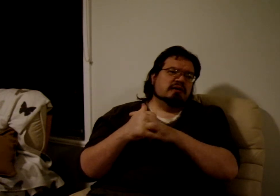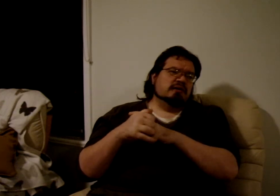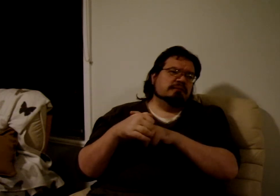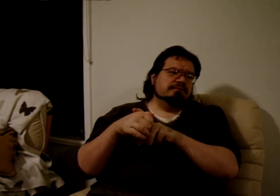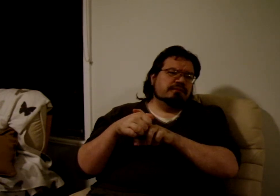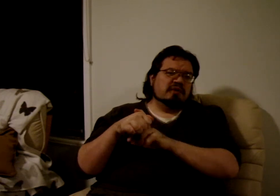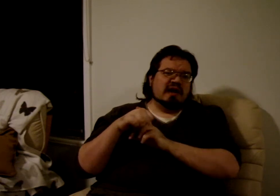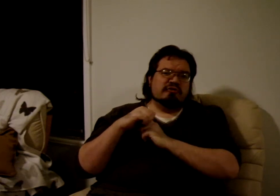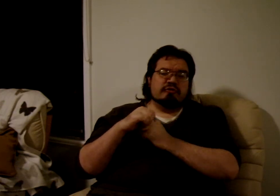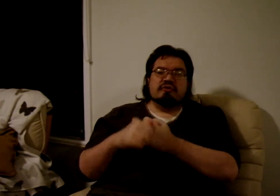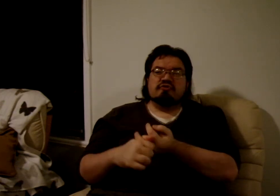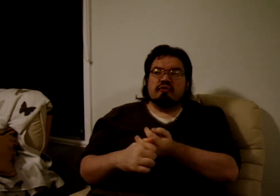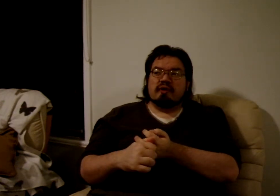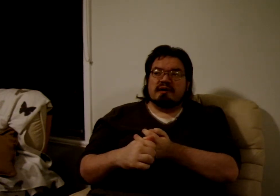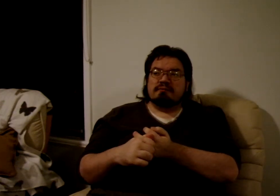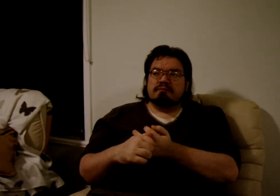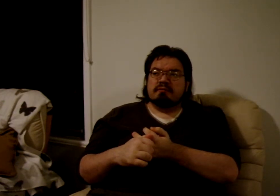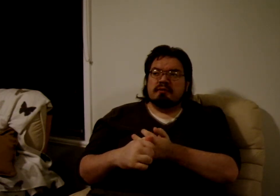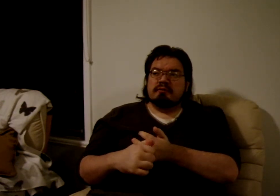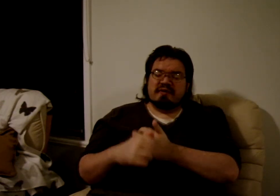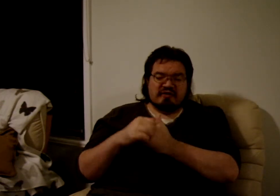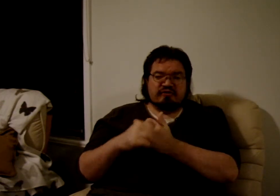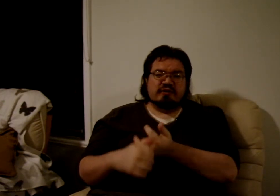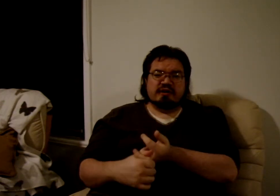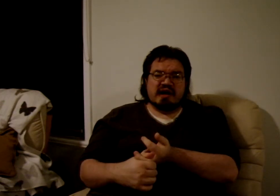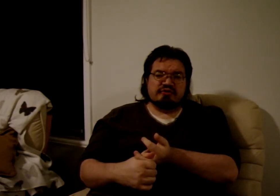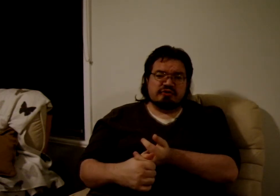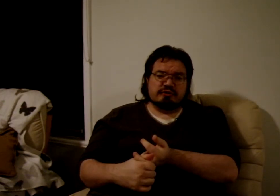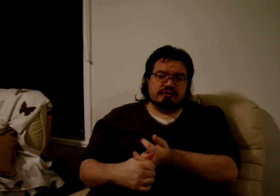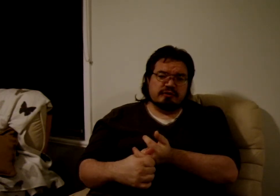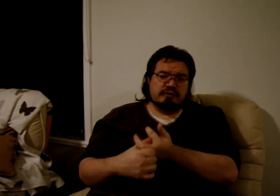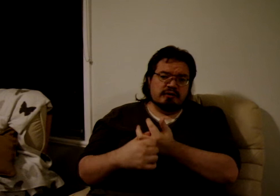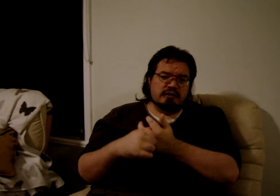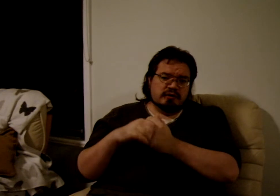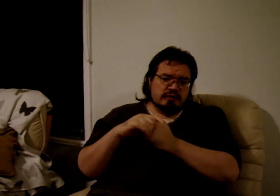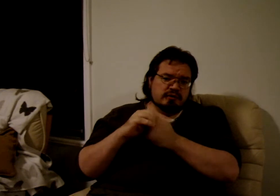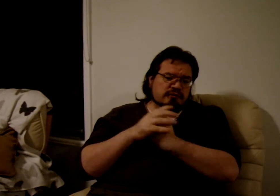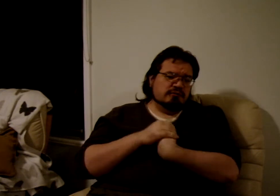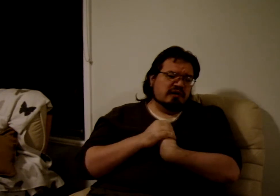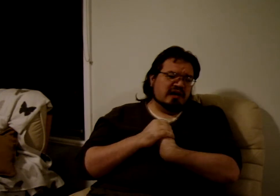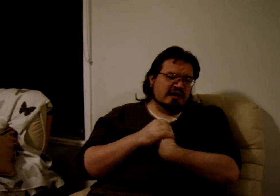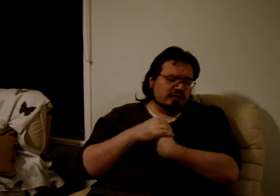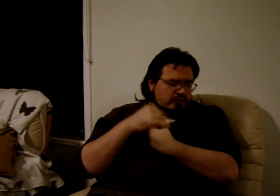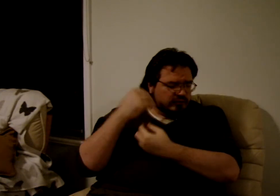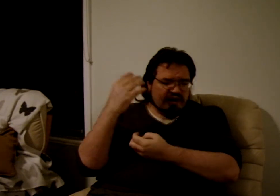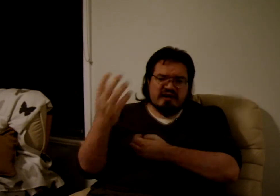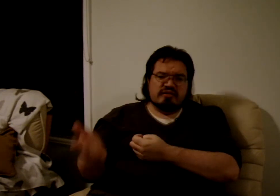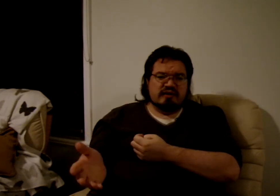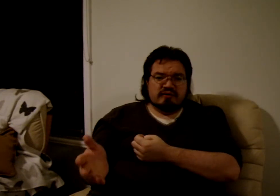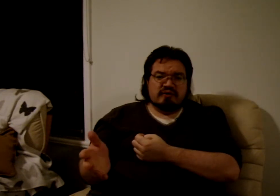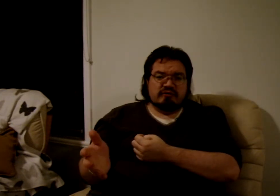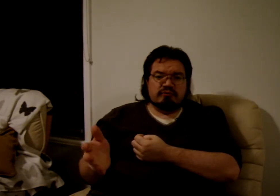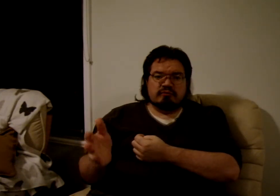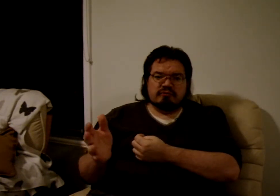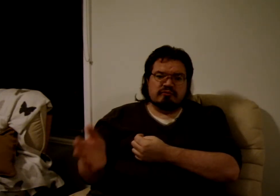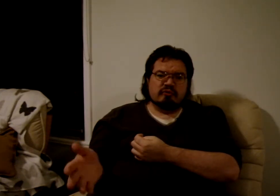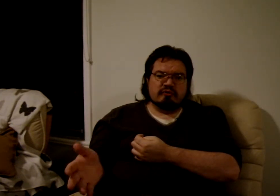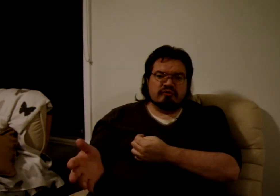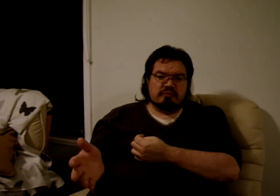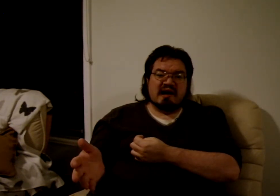and to enjoy without segregation or anything that draws us apart.